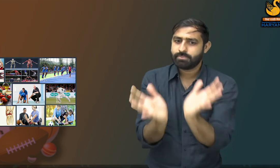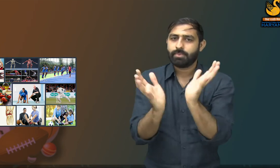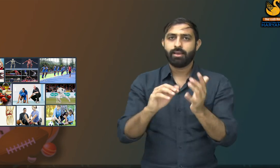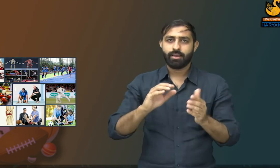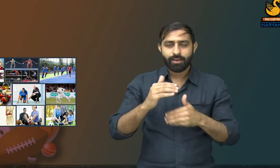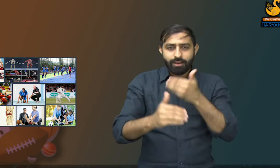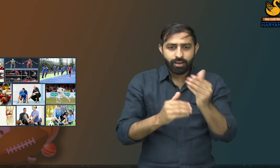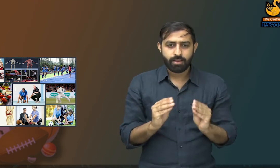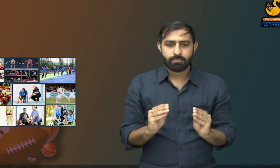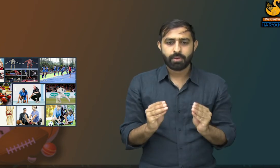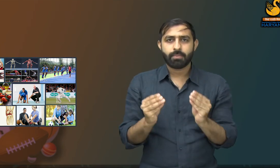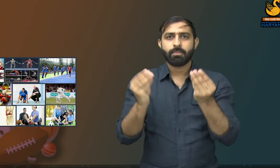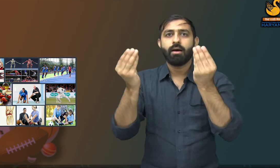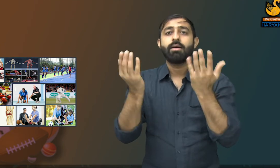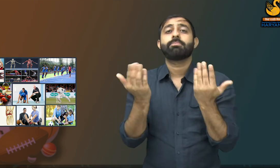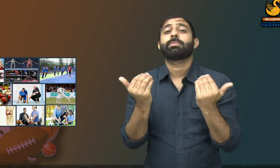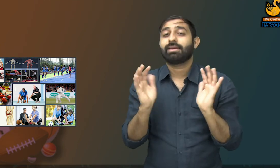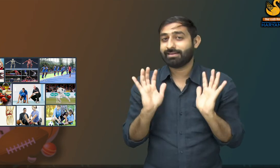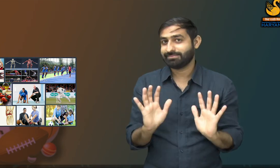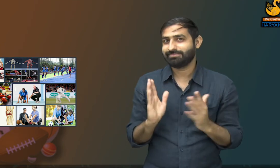This will help them to improve in their field.